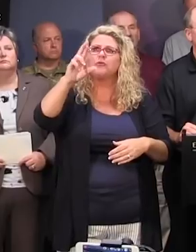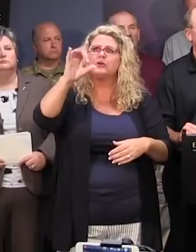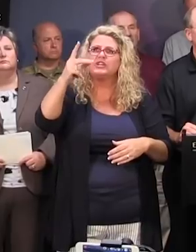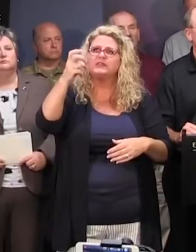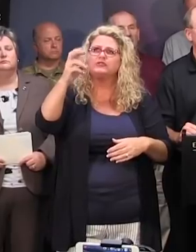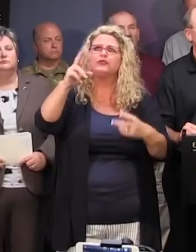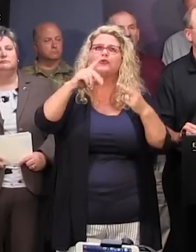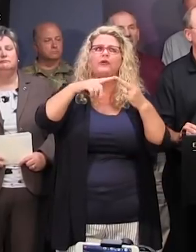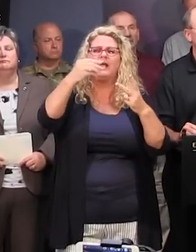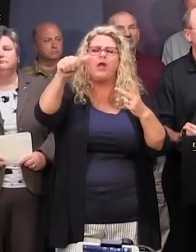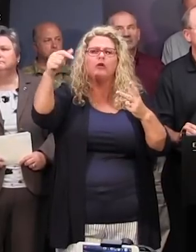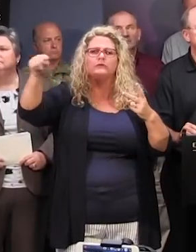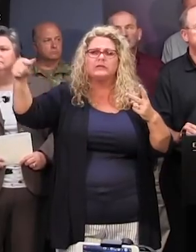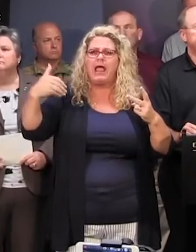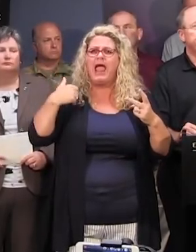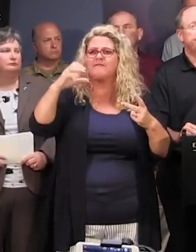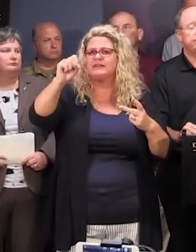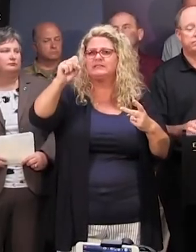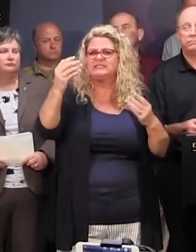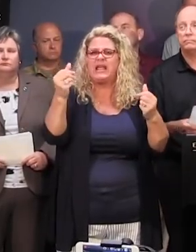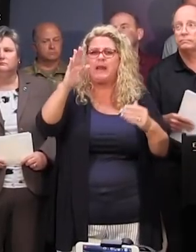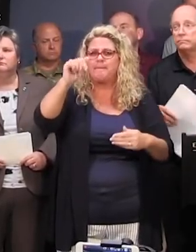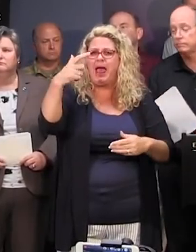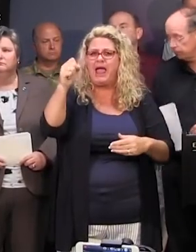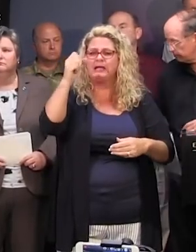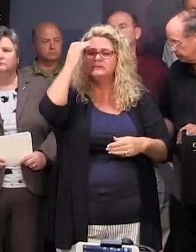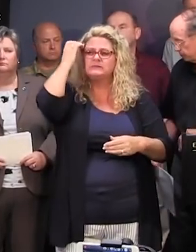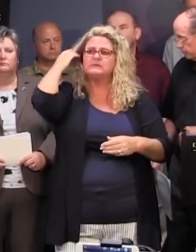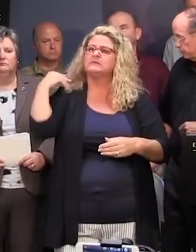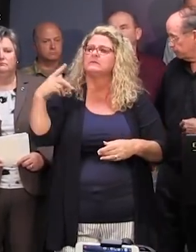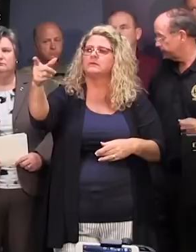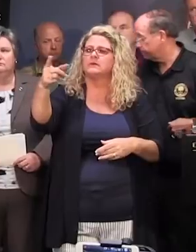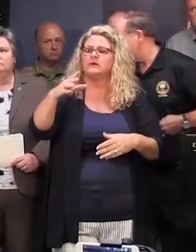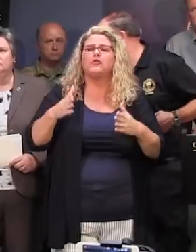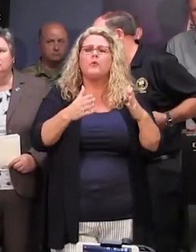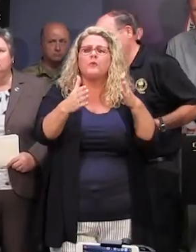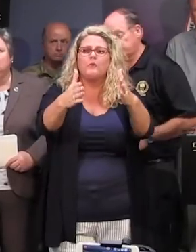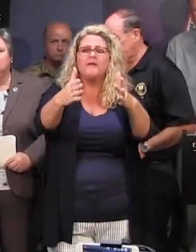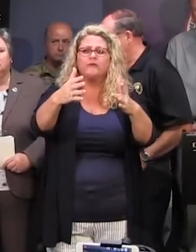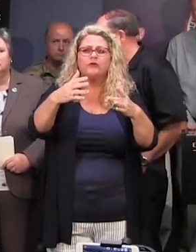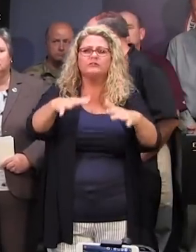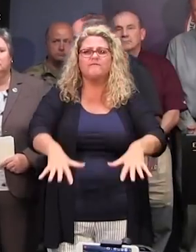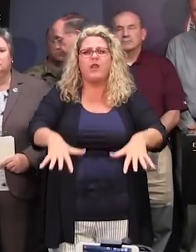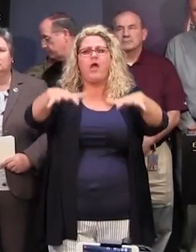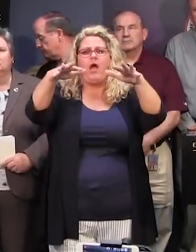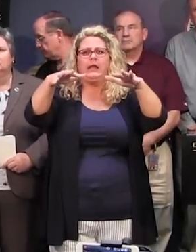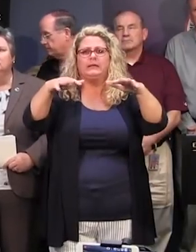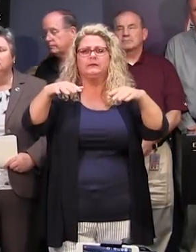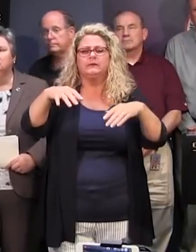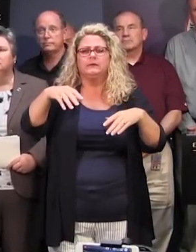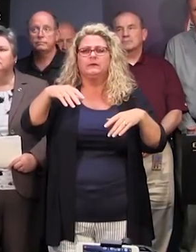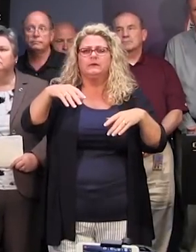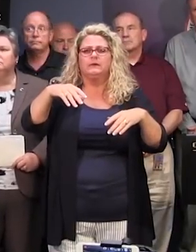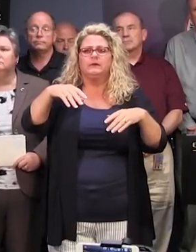does and I know others do as well. Speaking of inland flooding, you've mentioned the rivers in the current briefing. Is